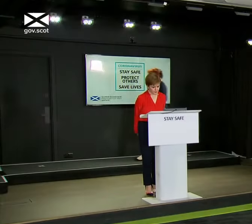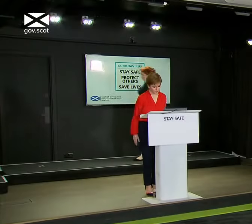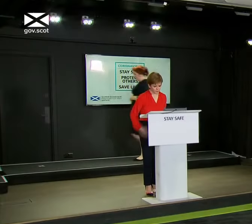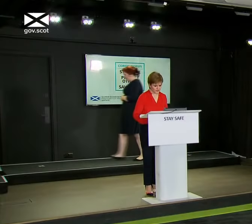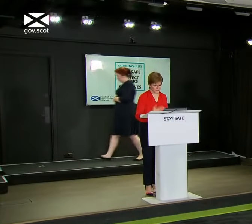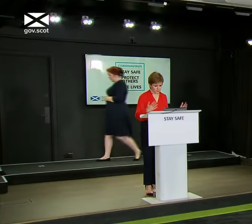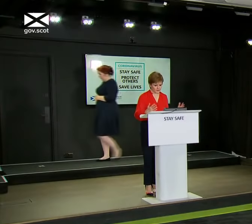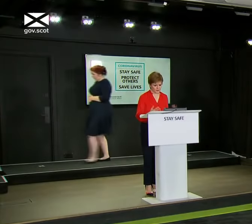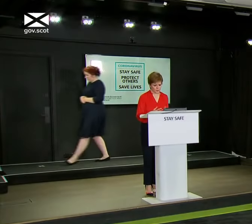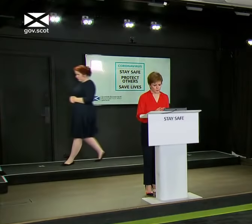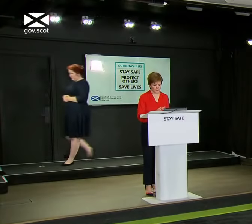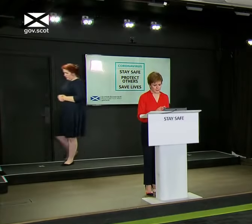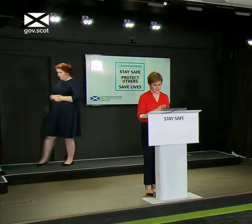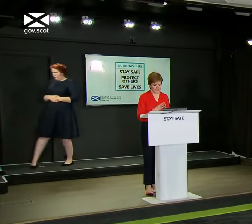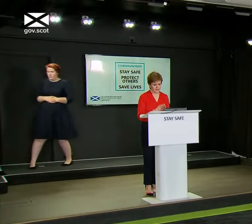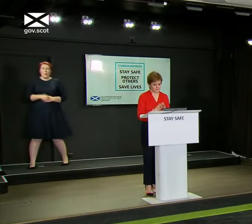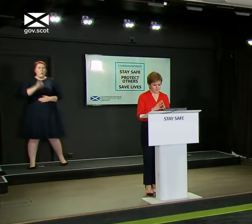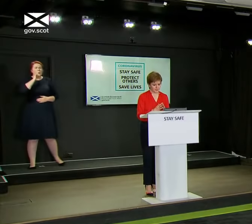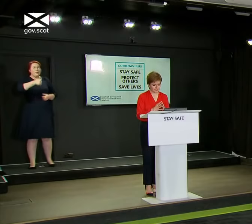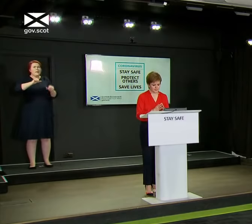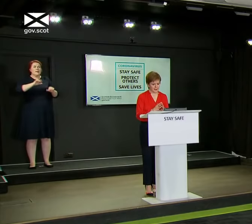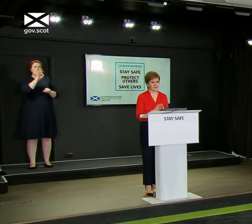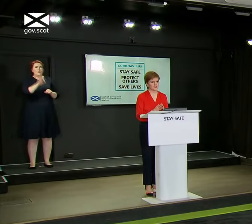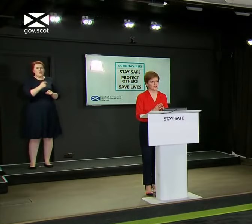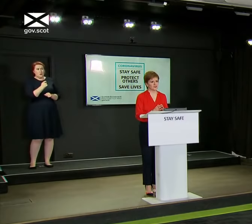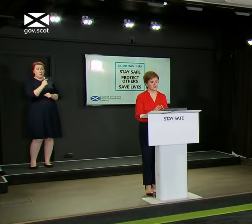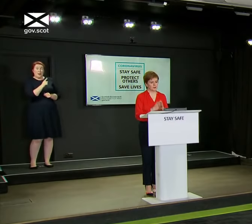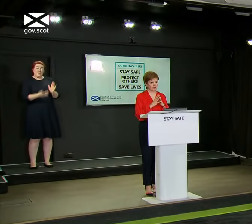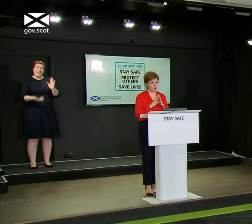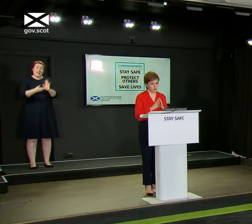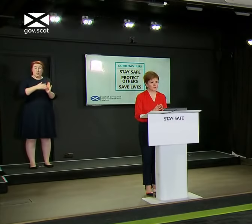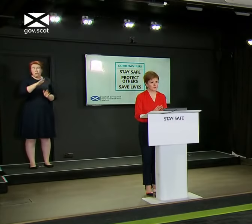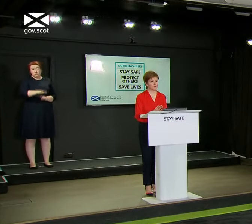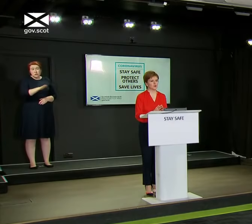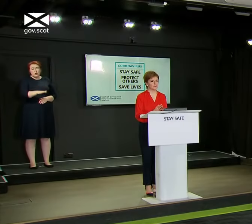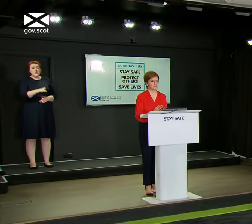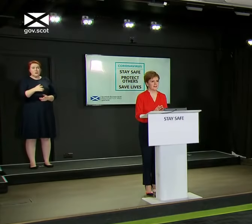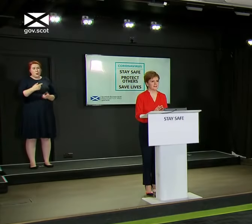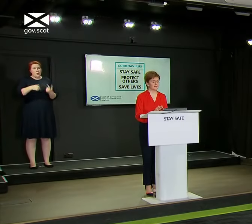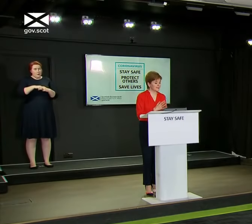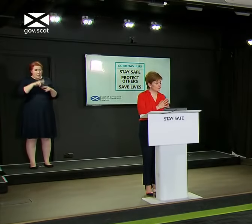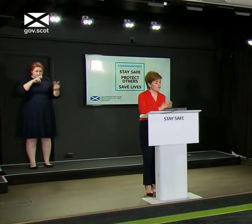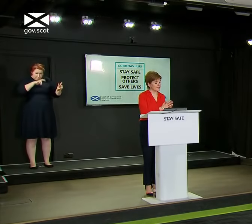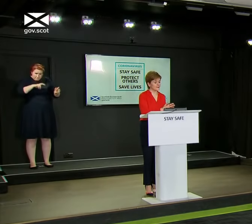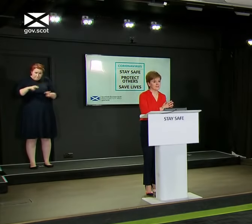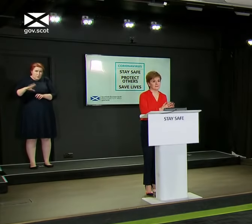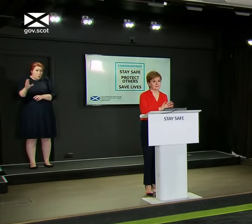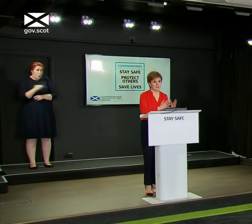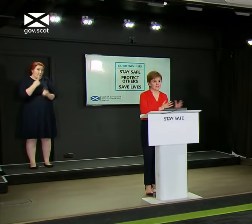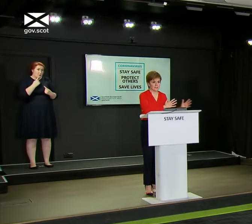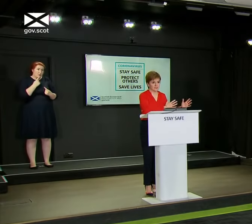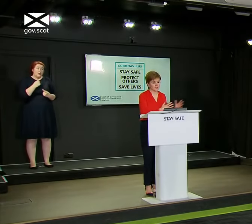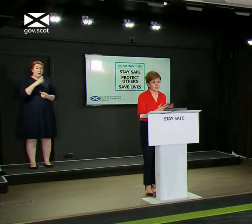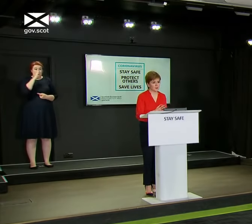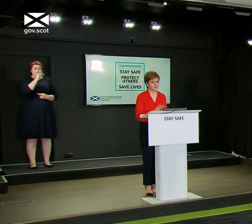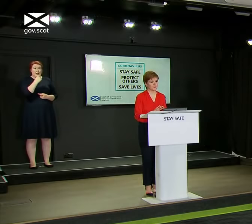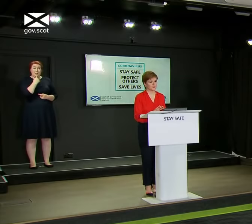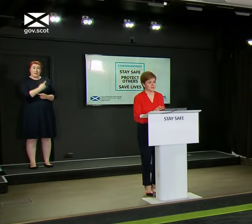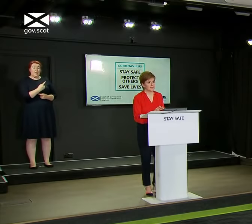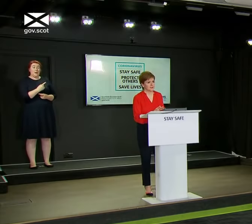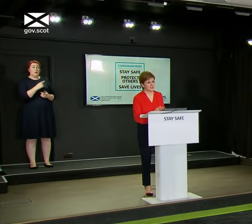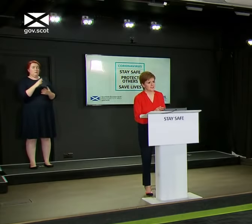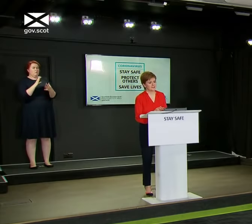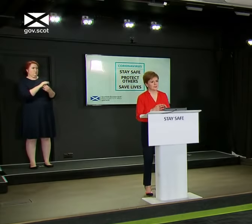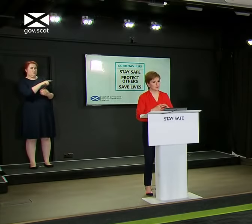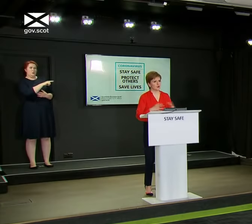Sorry, I'll move on to the next question in a moment. But just to give people a bit of added reassurance about how closely we look at these cases, I can already say today, just picking up on